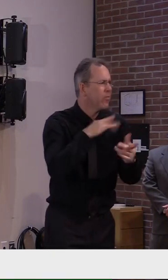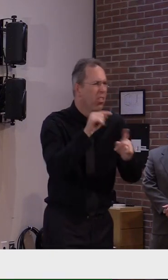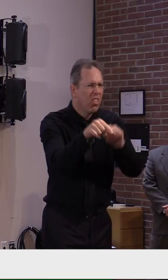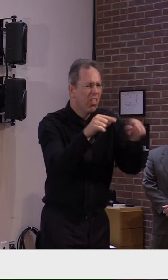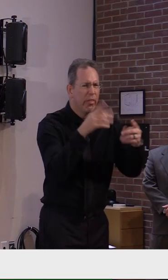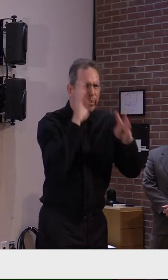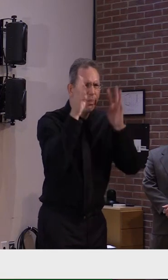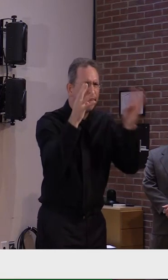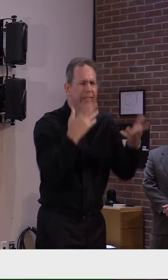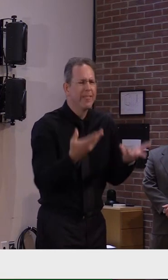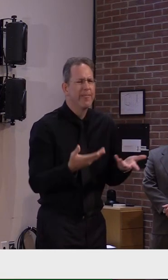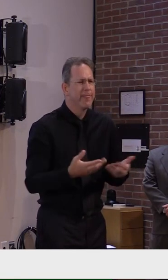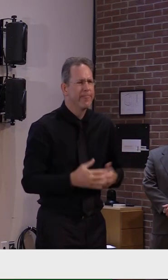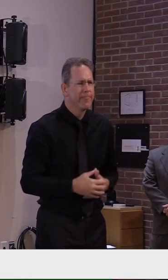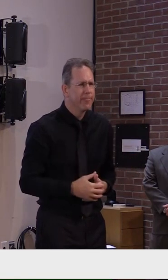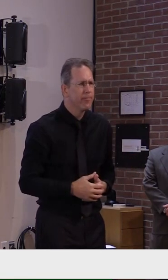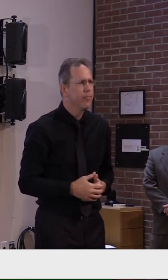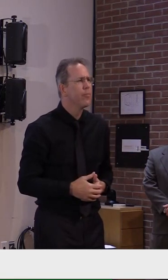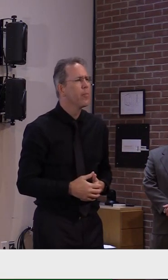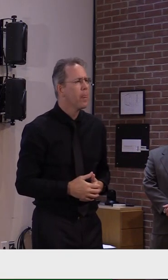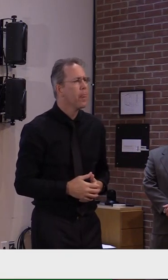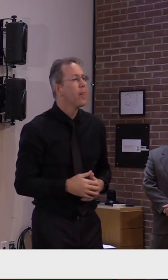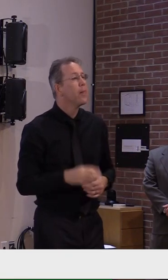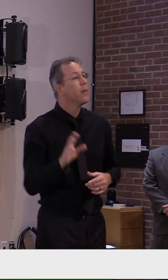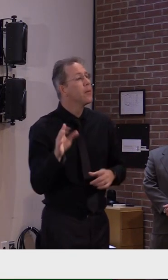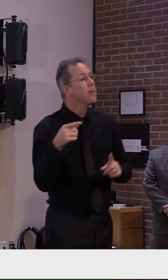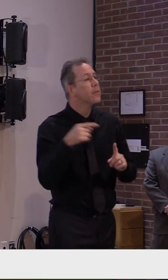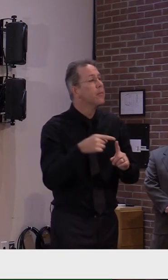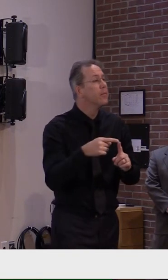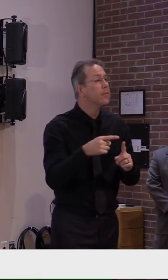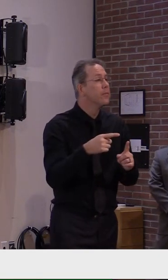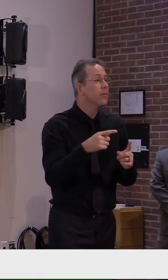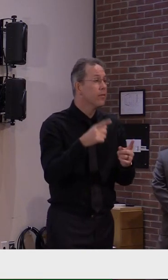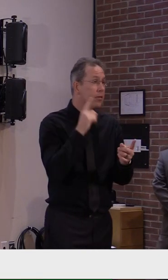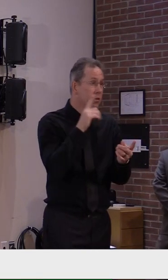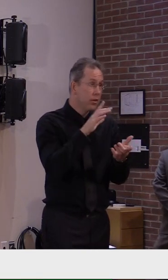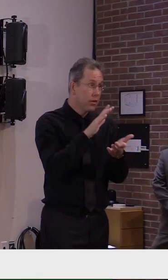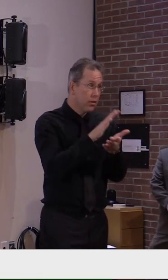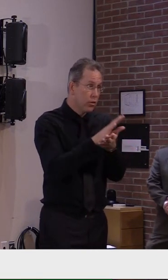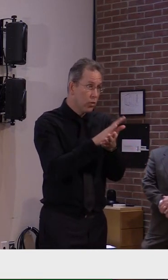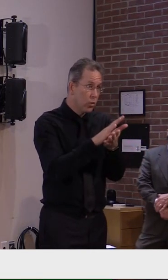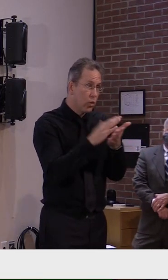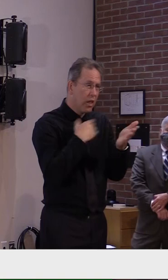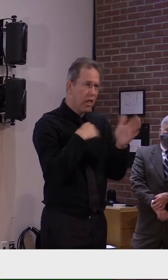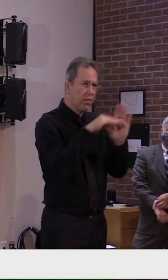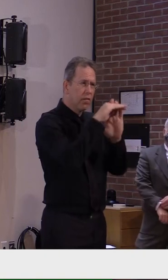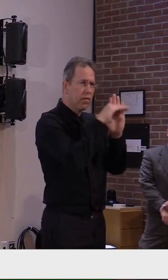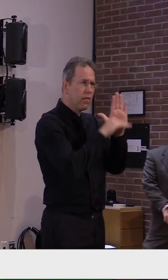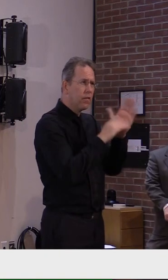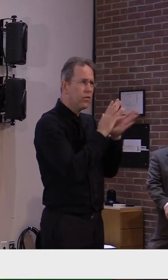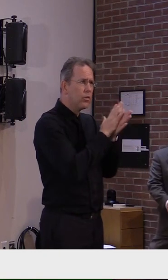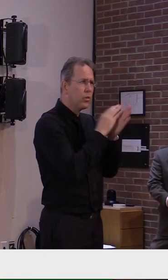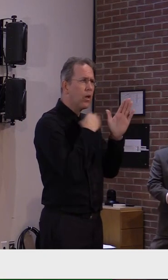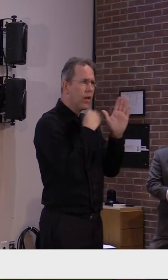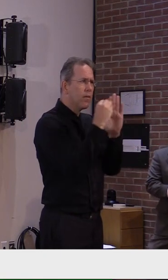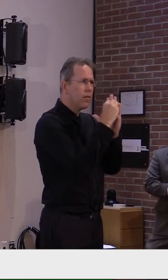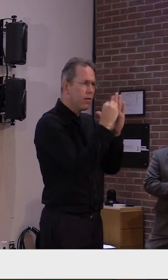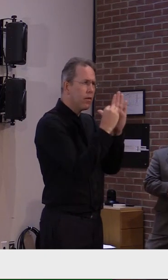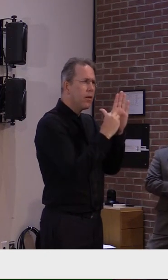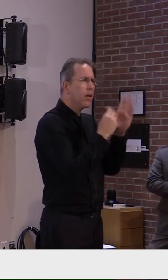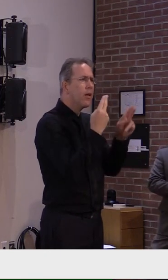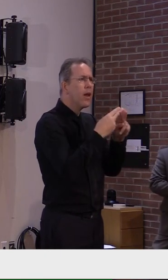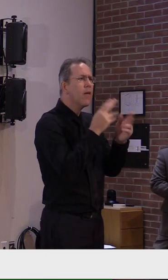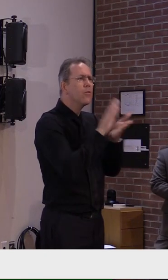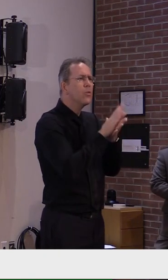school website where twice a week we update it and every school that has had cases identifies